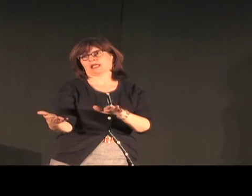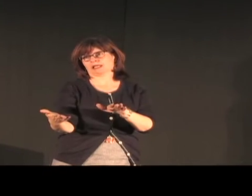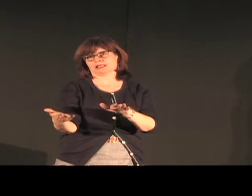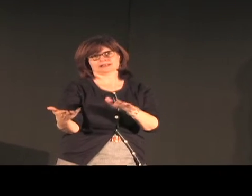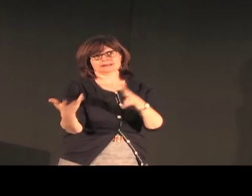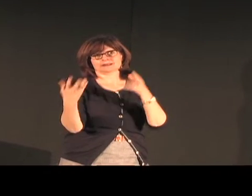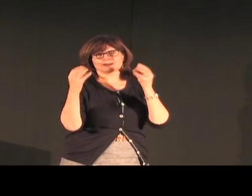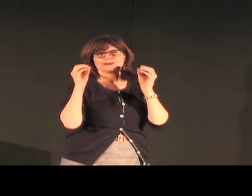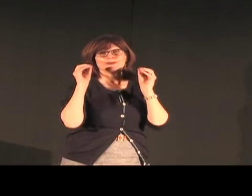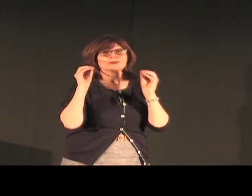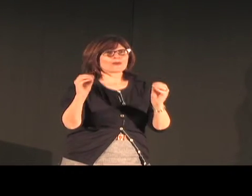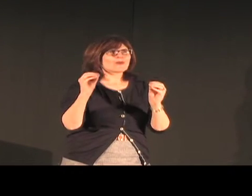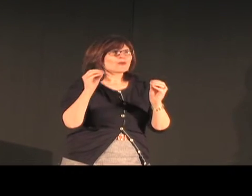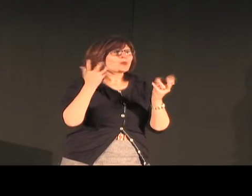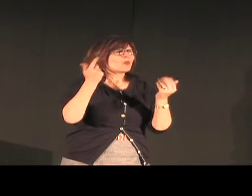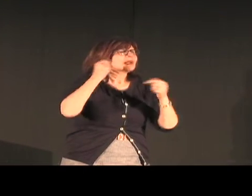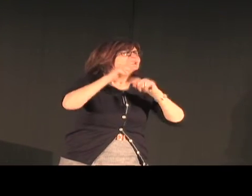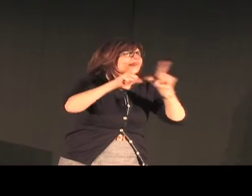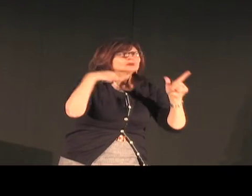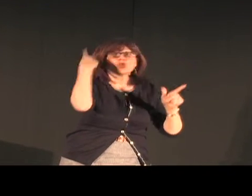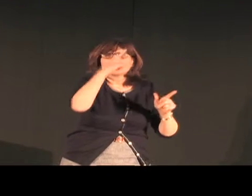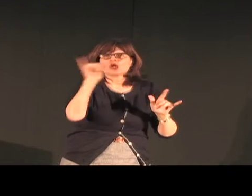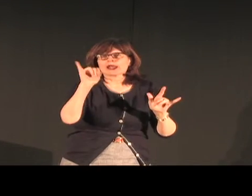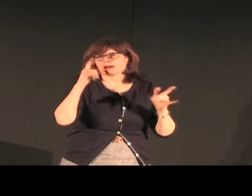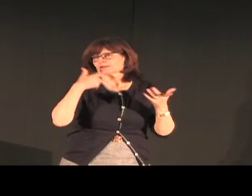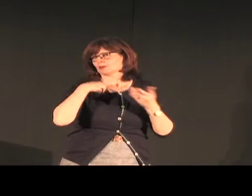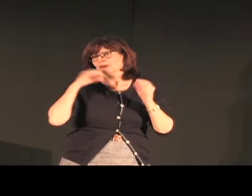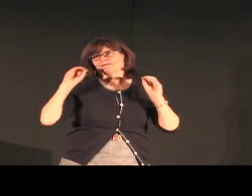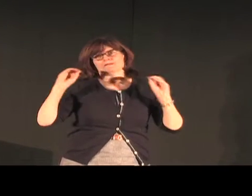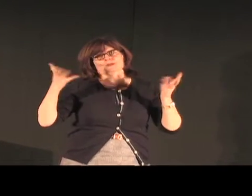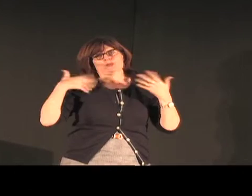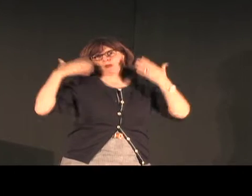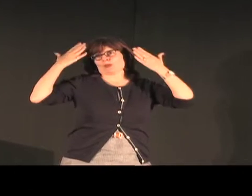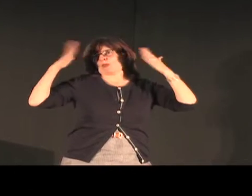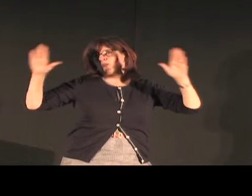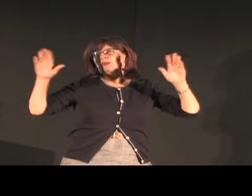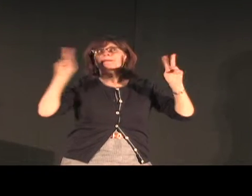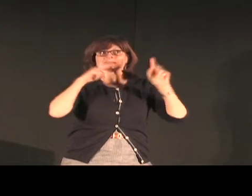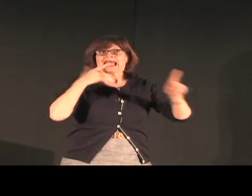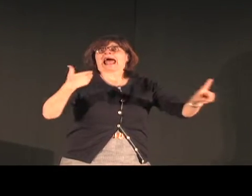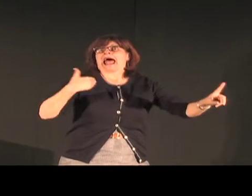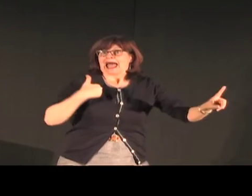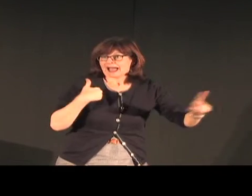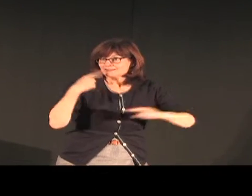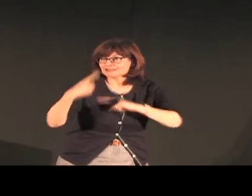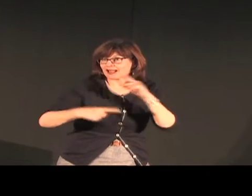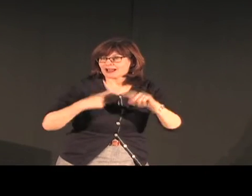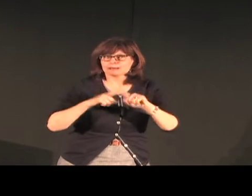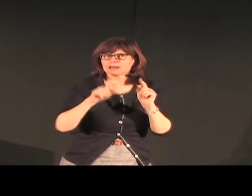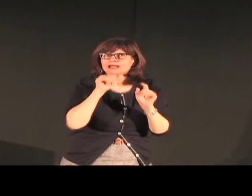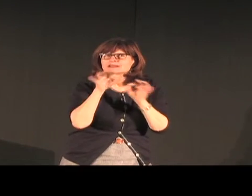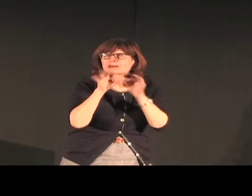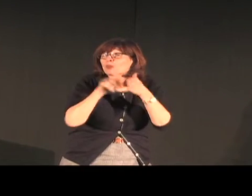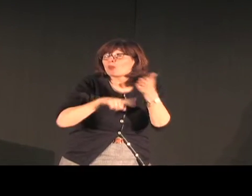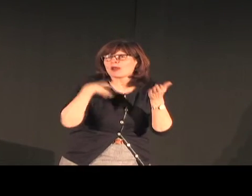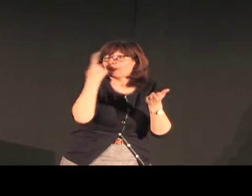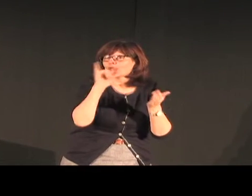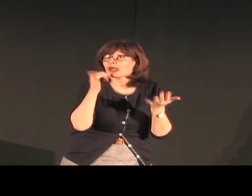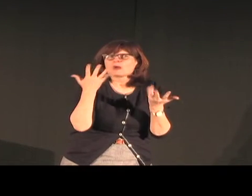Unfortunately, the Martha's Vineyard signing community emerged, but then, because of disuse and other factors,